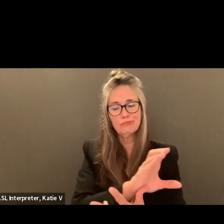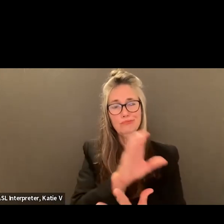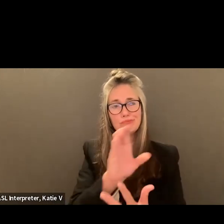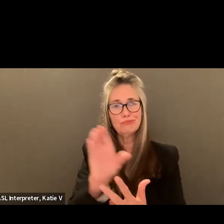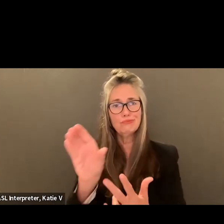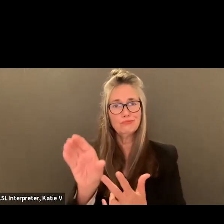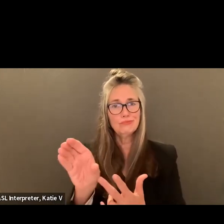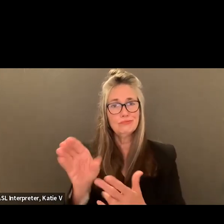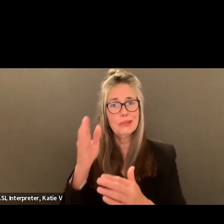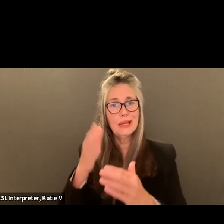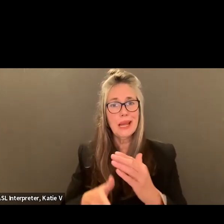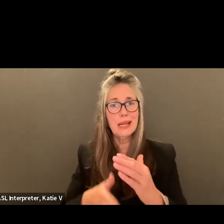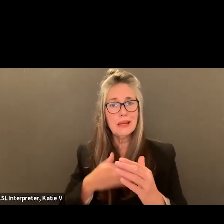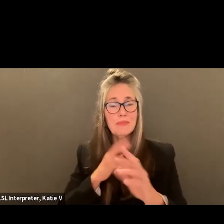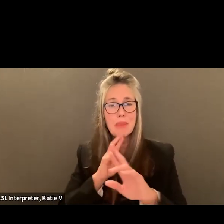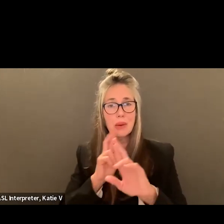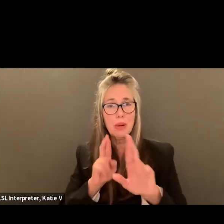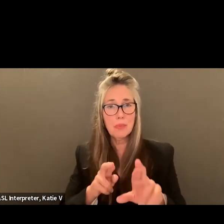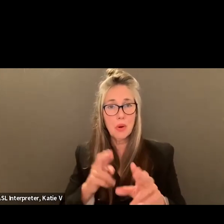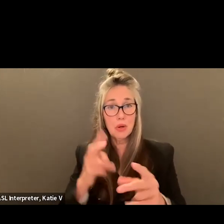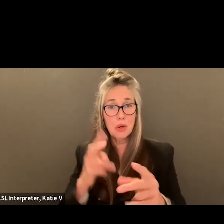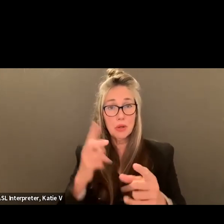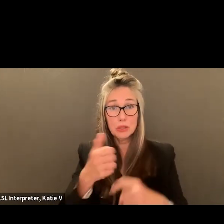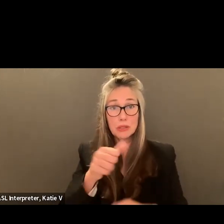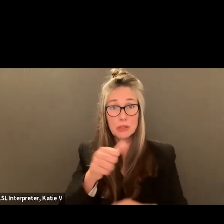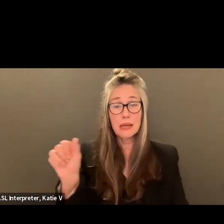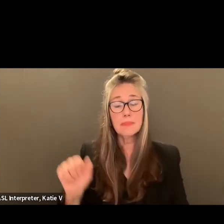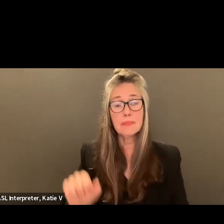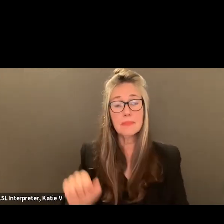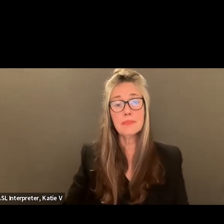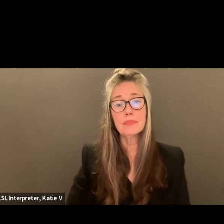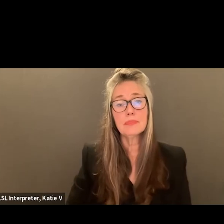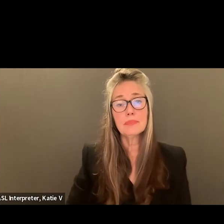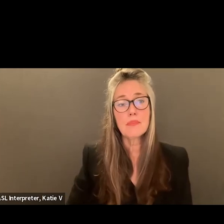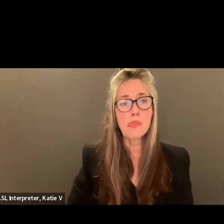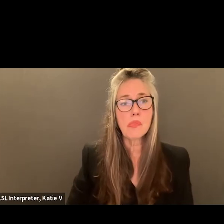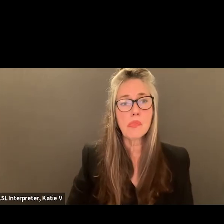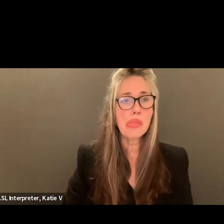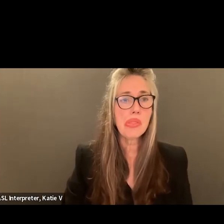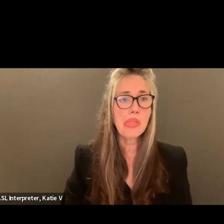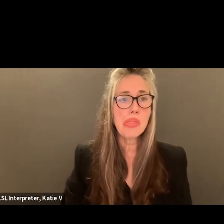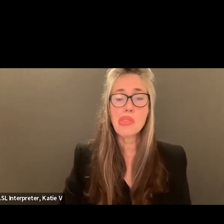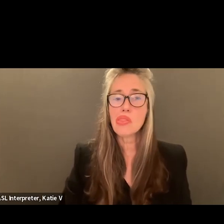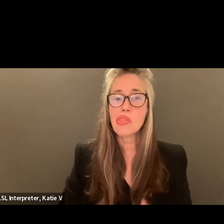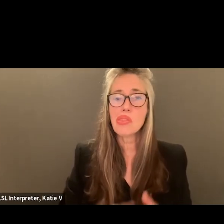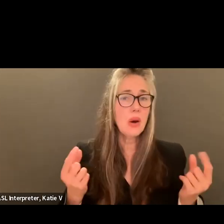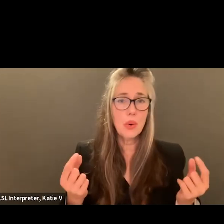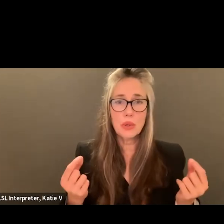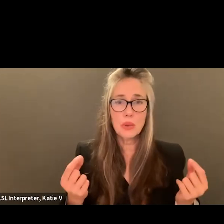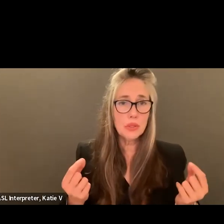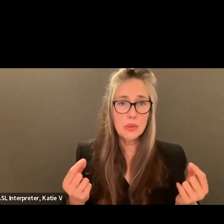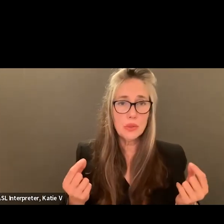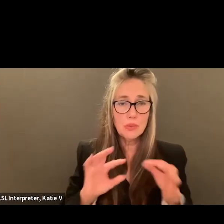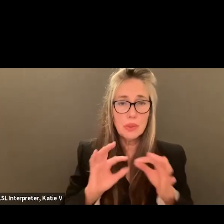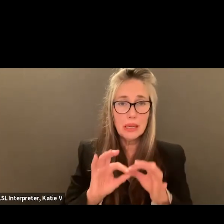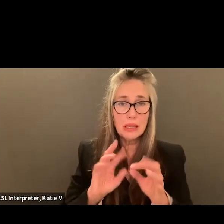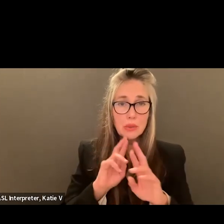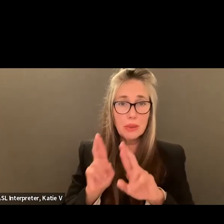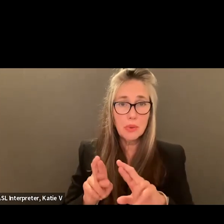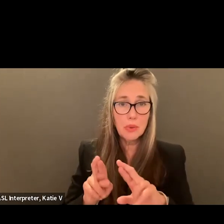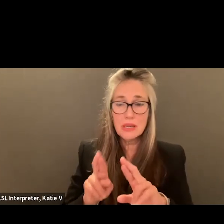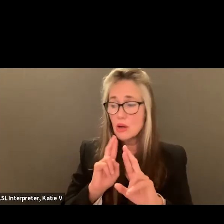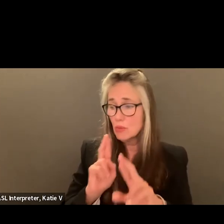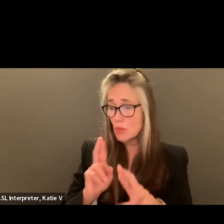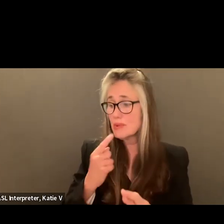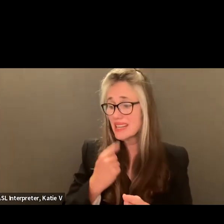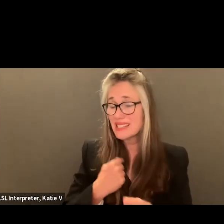That is the end of my report. Are there any questions? What are we doing in terms of these reports here? mean, it's a report